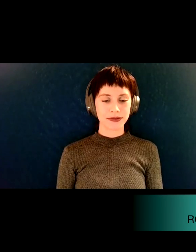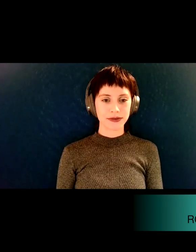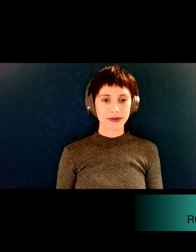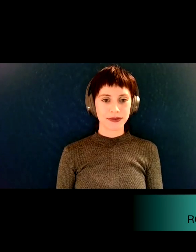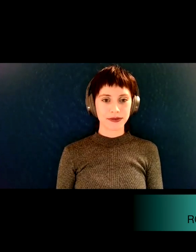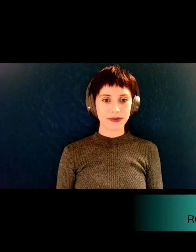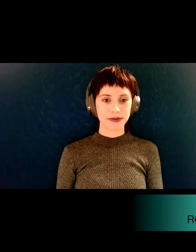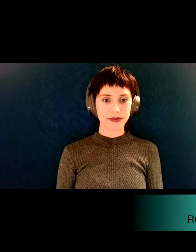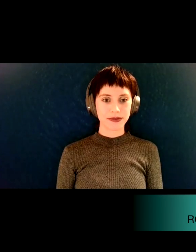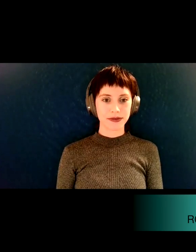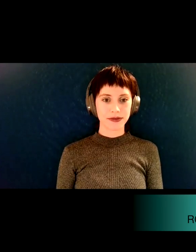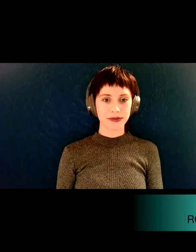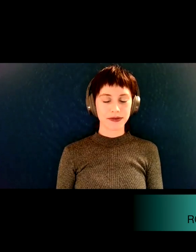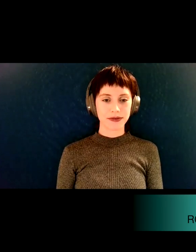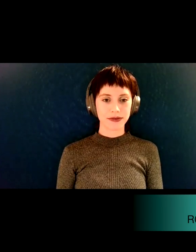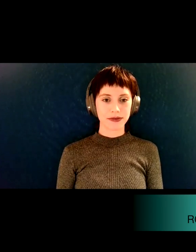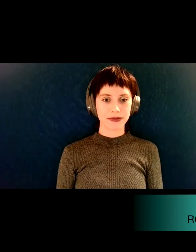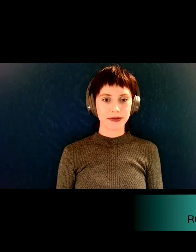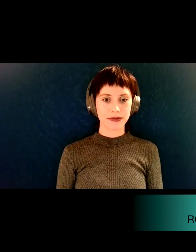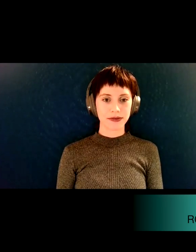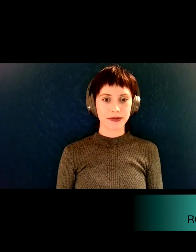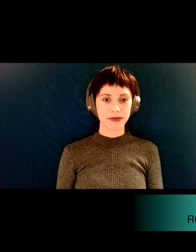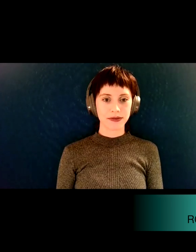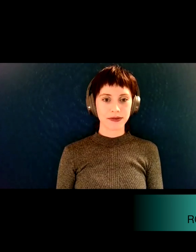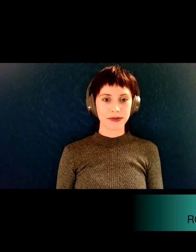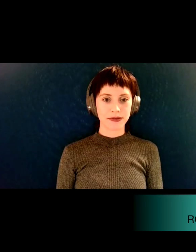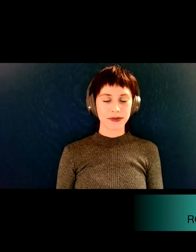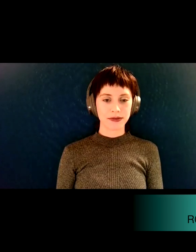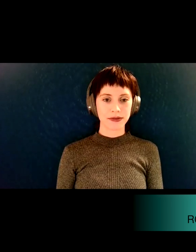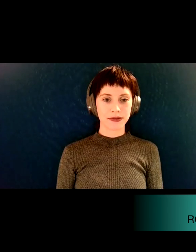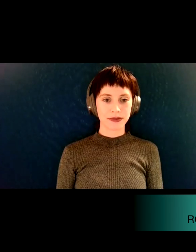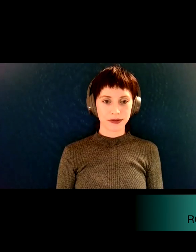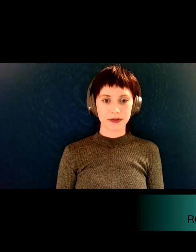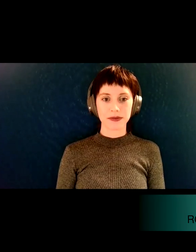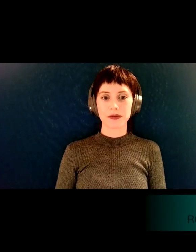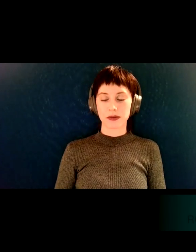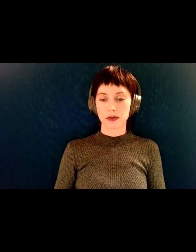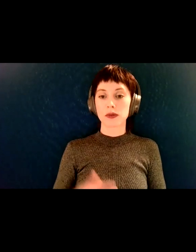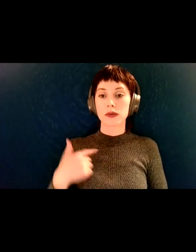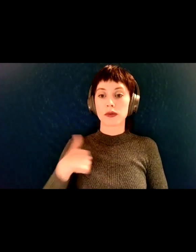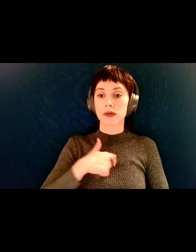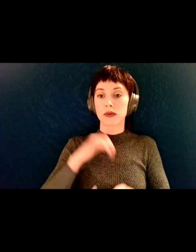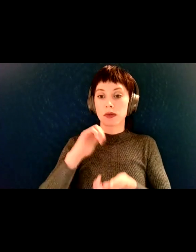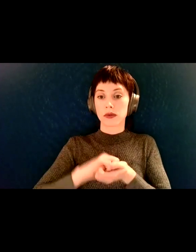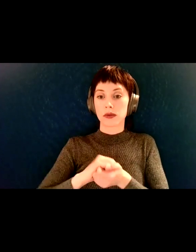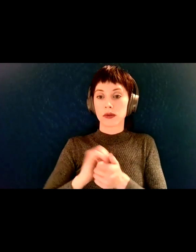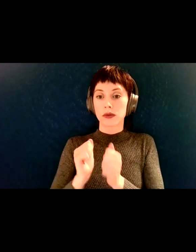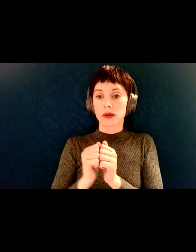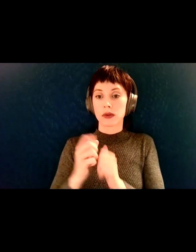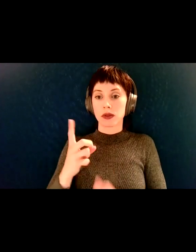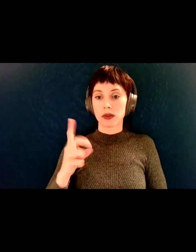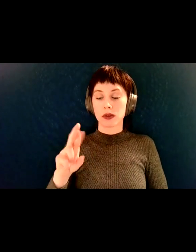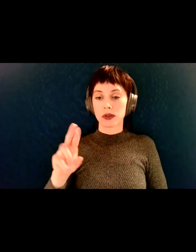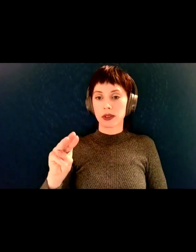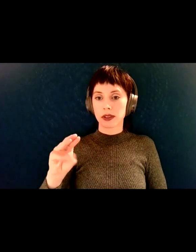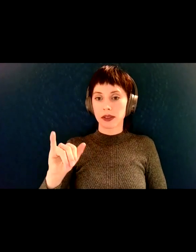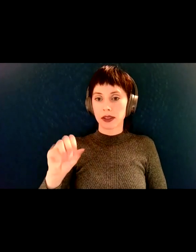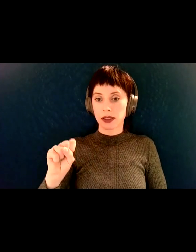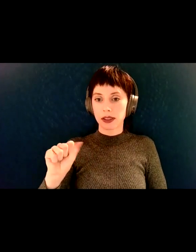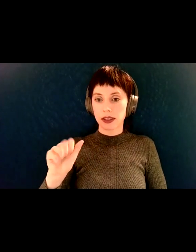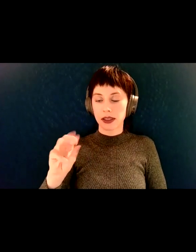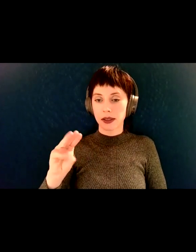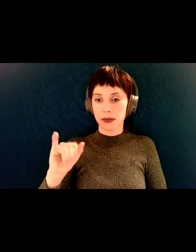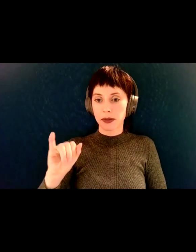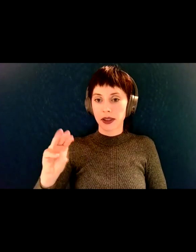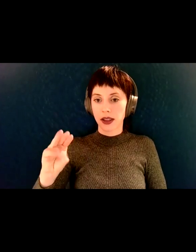Yes. um, in the fall, we should mention that we are, we are collaborating with Dr. Masami Nishishiba up at the center